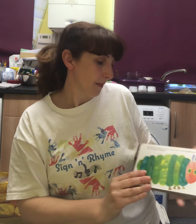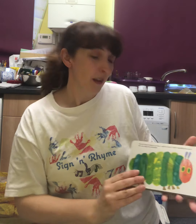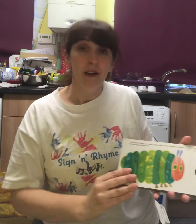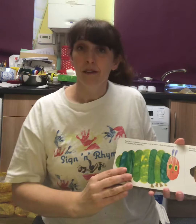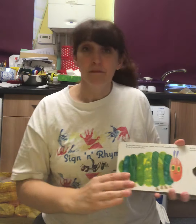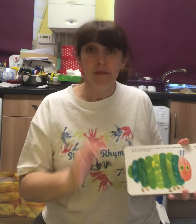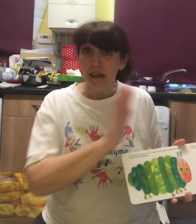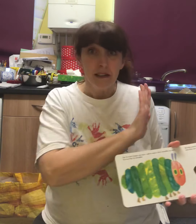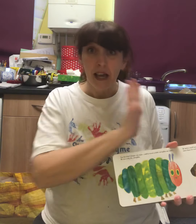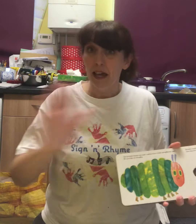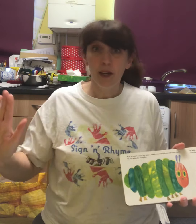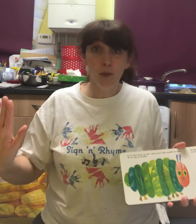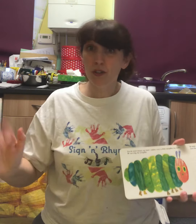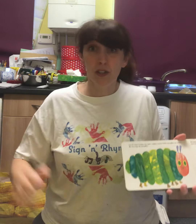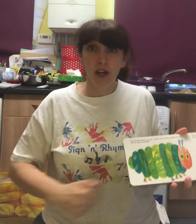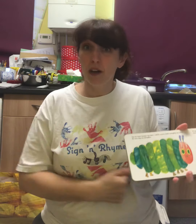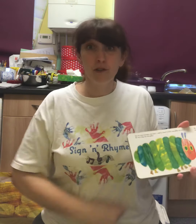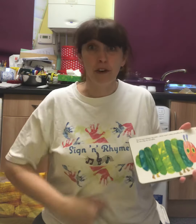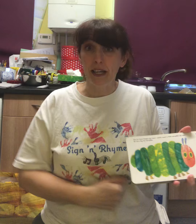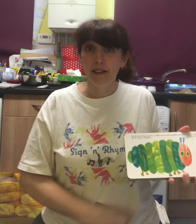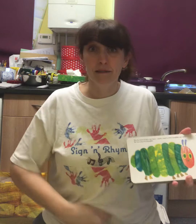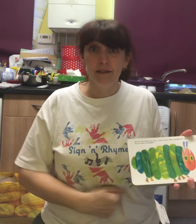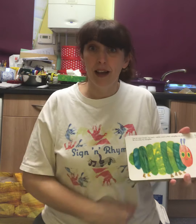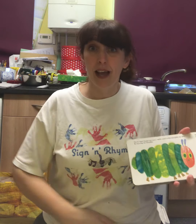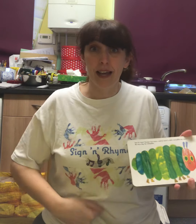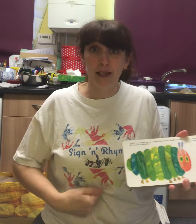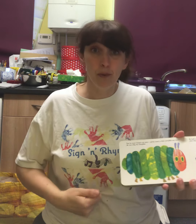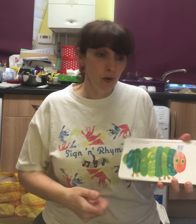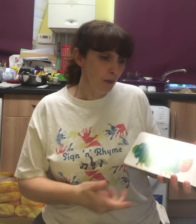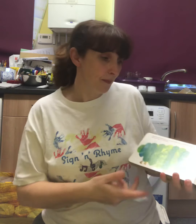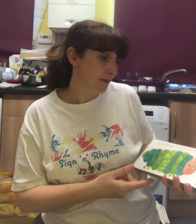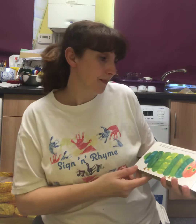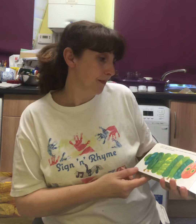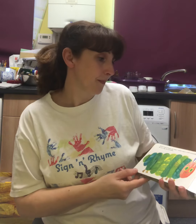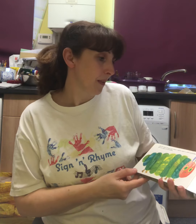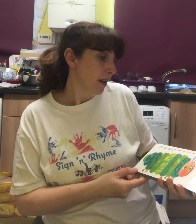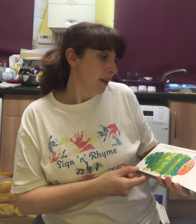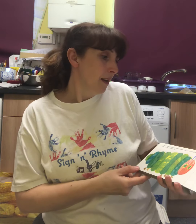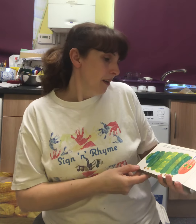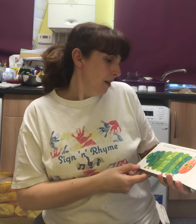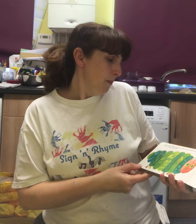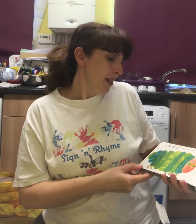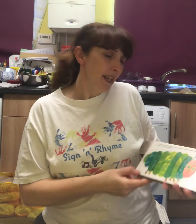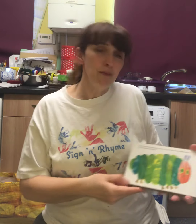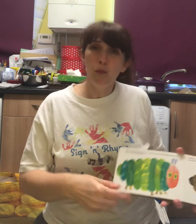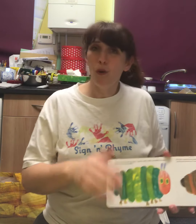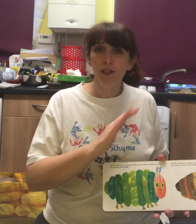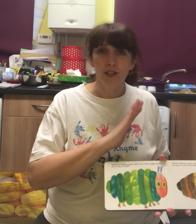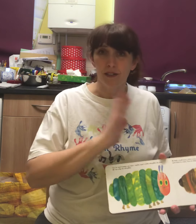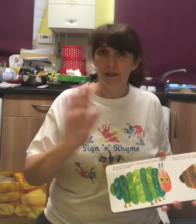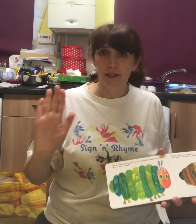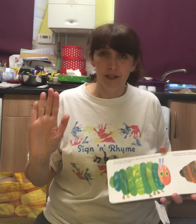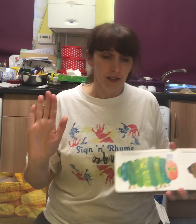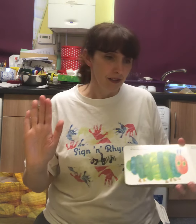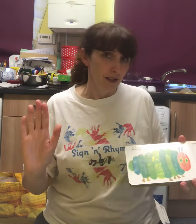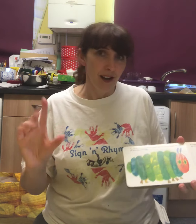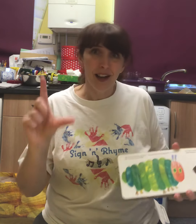He wasn't hungry anymore. But he wasn't a